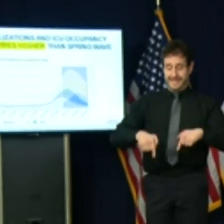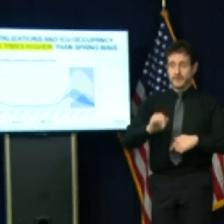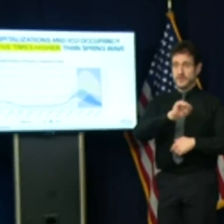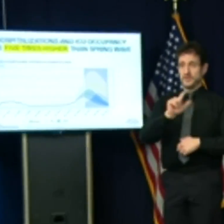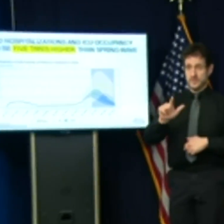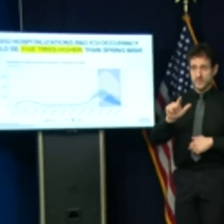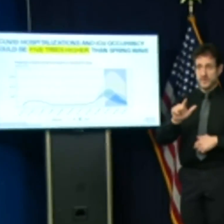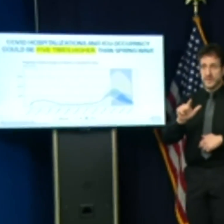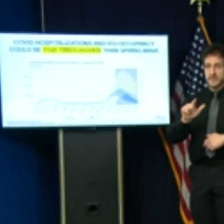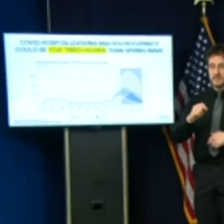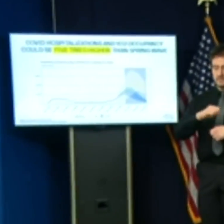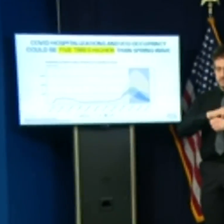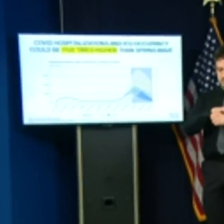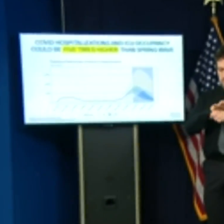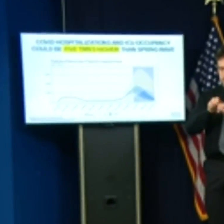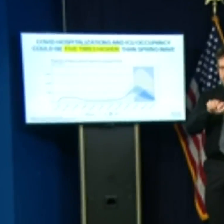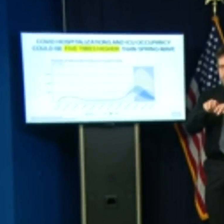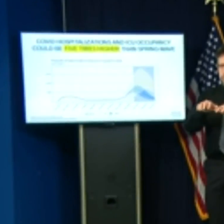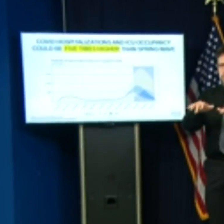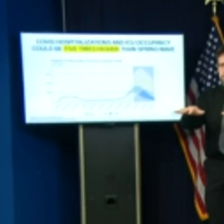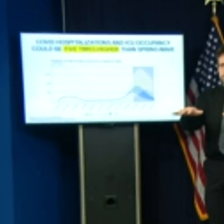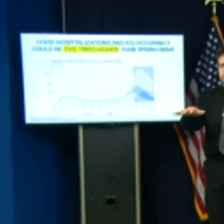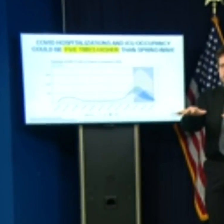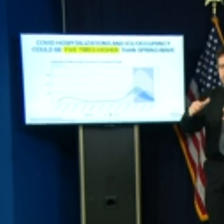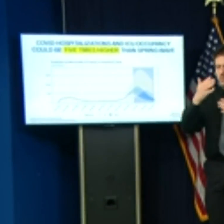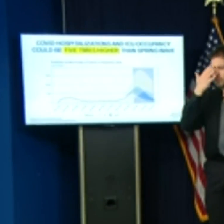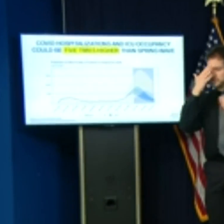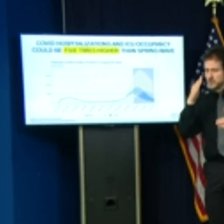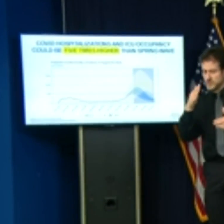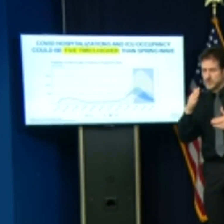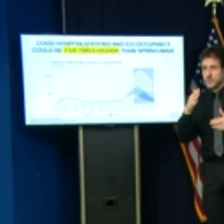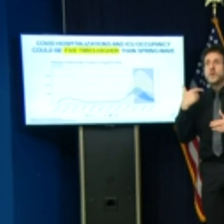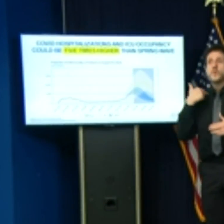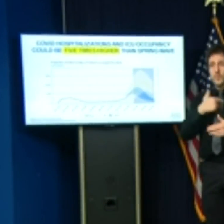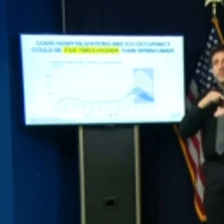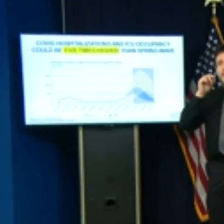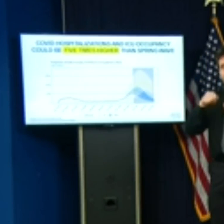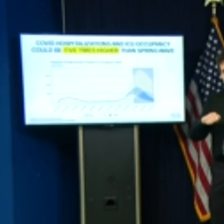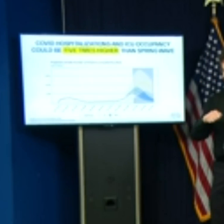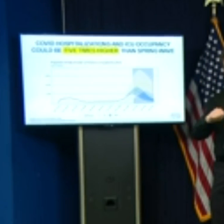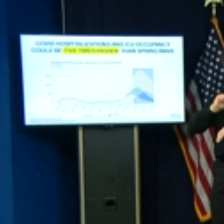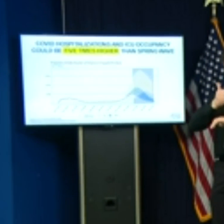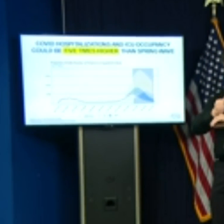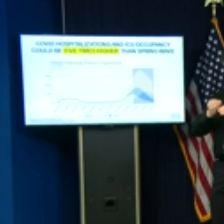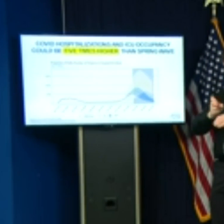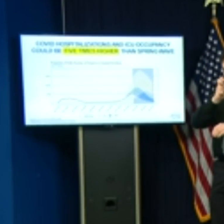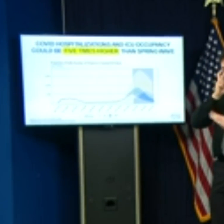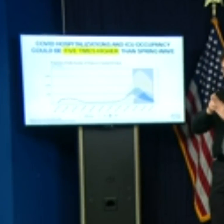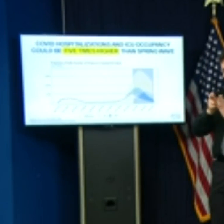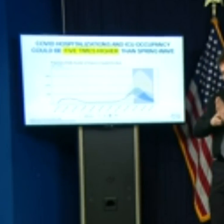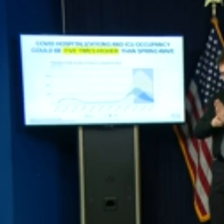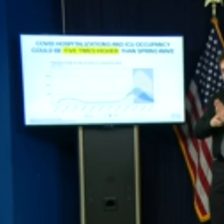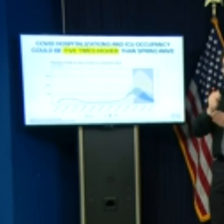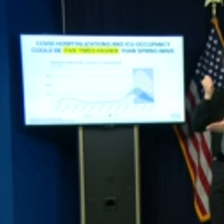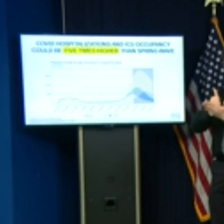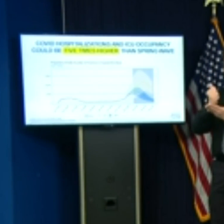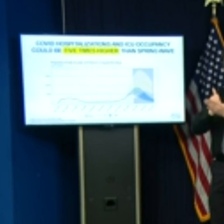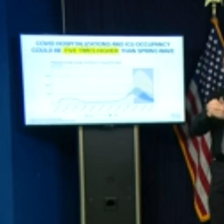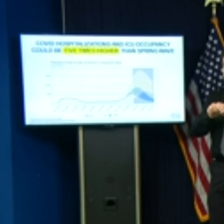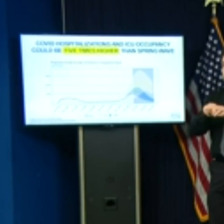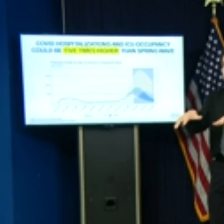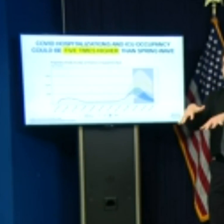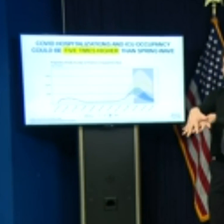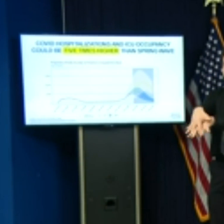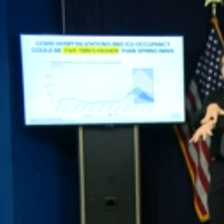in Illinois is particularly uncertain, meaning we can alter our trajectory significantly if we take real